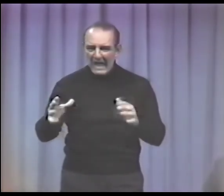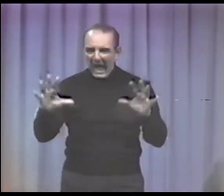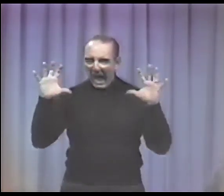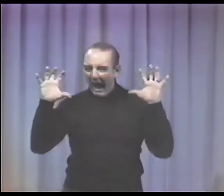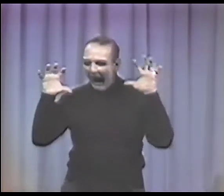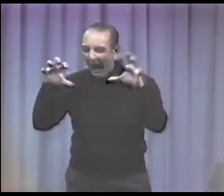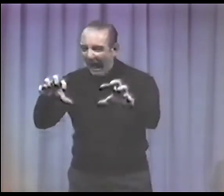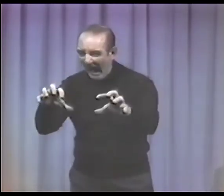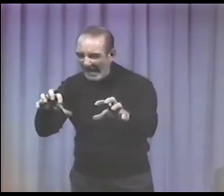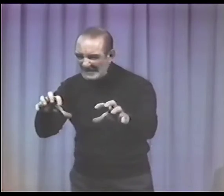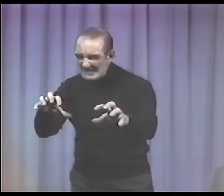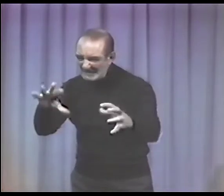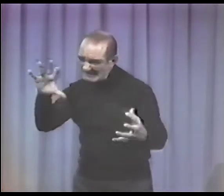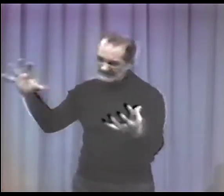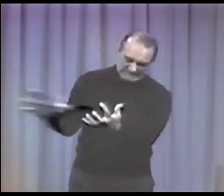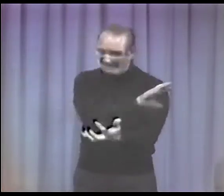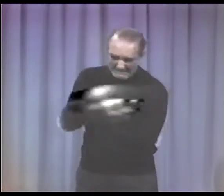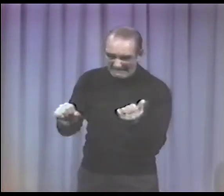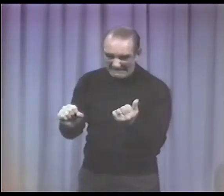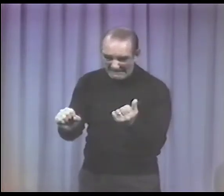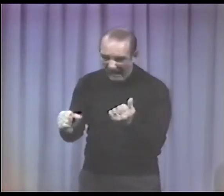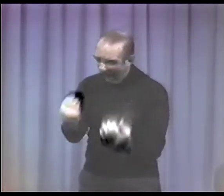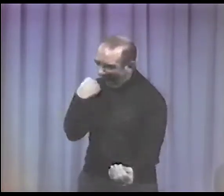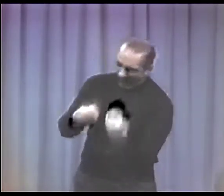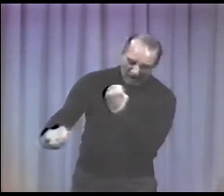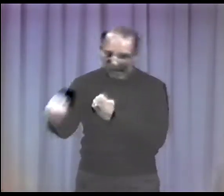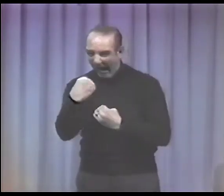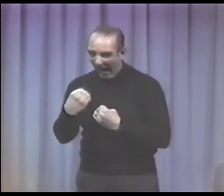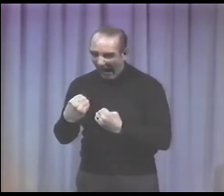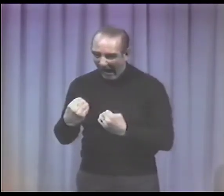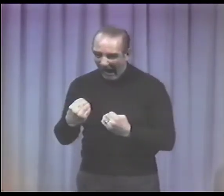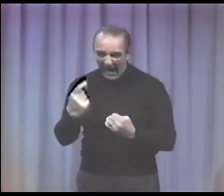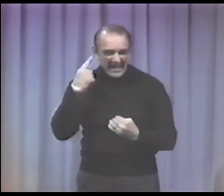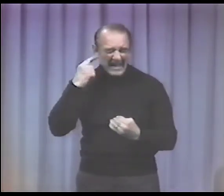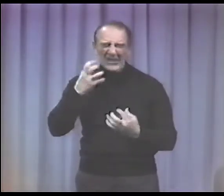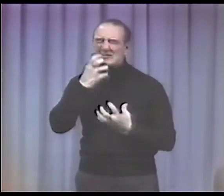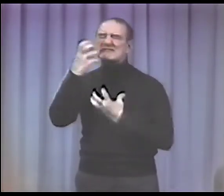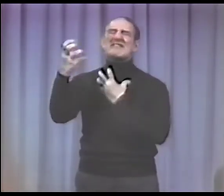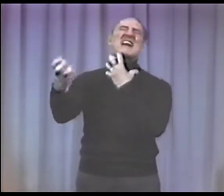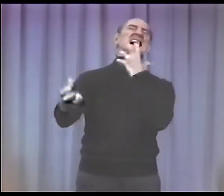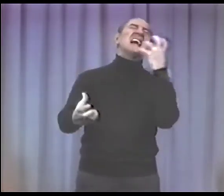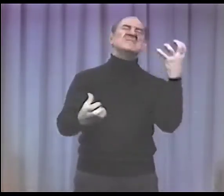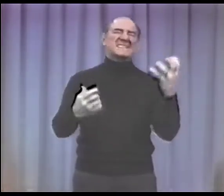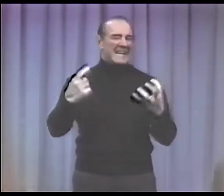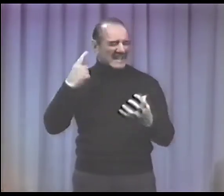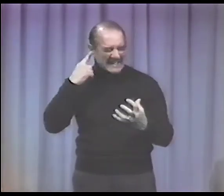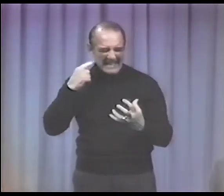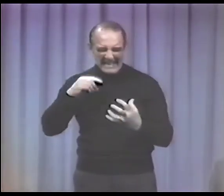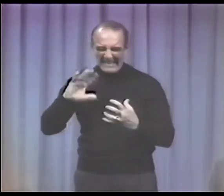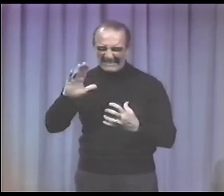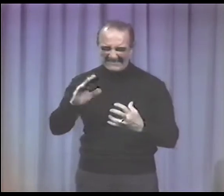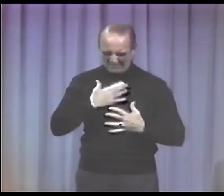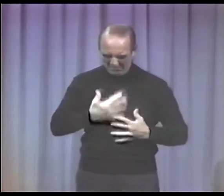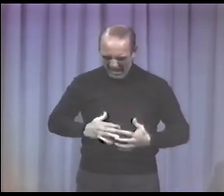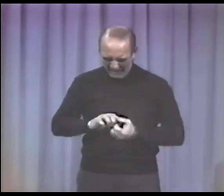out and tears her lover to pieces and hears his screaming